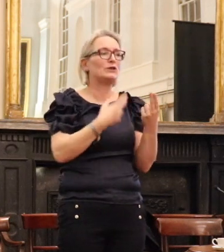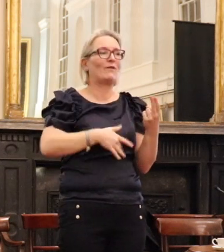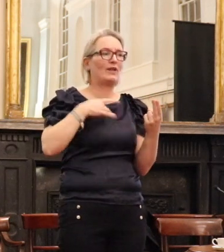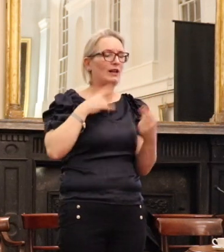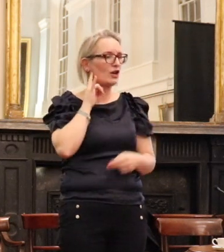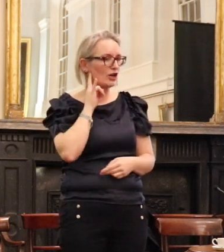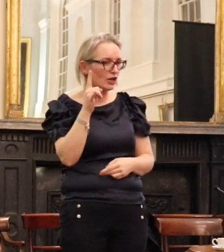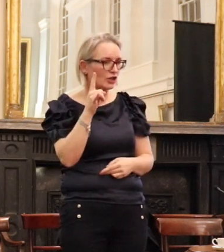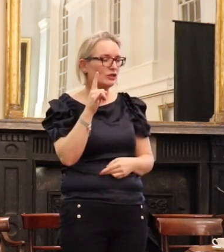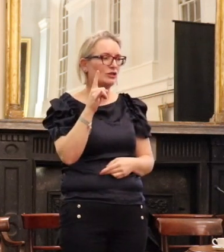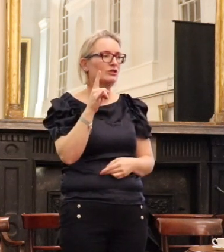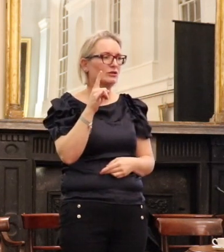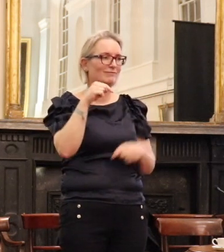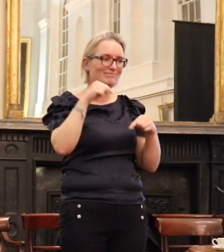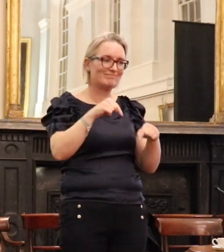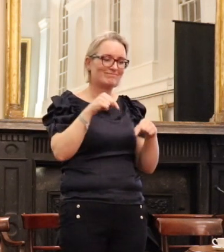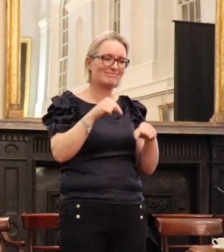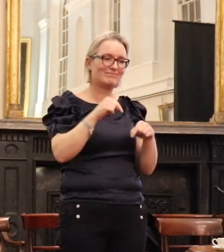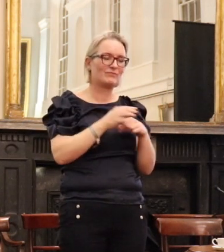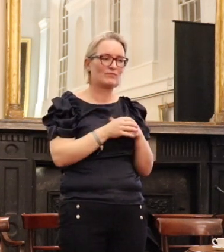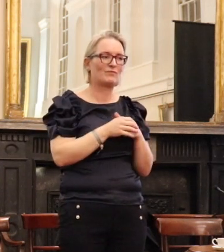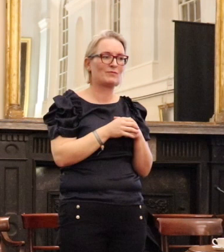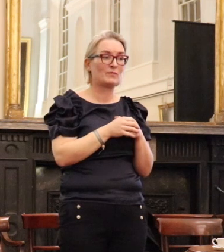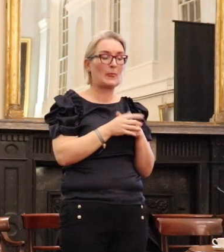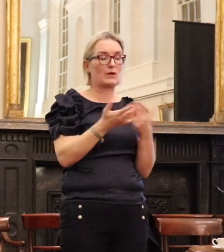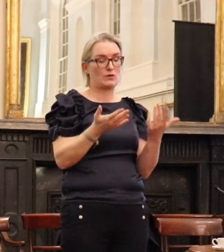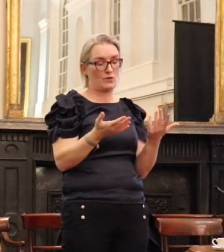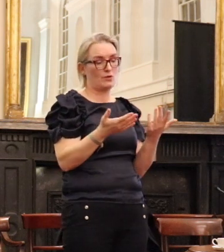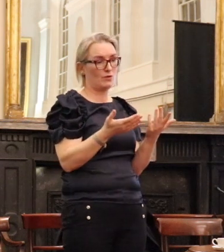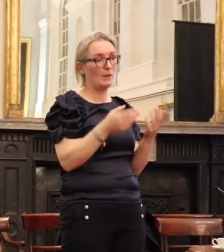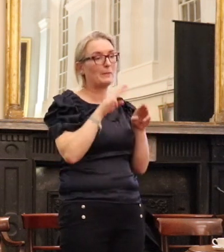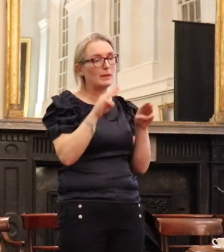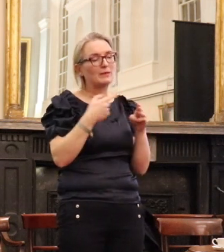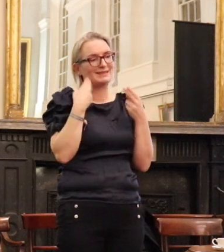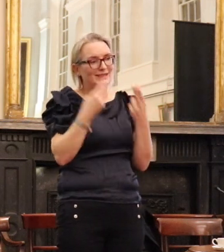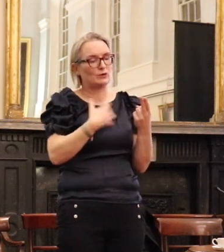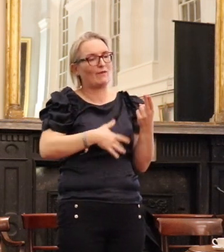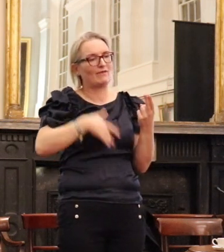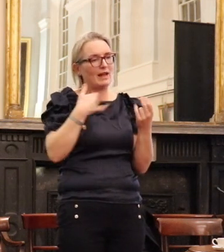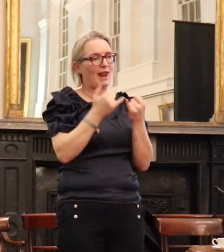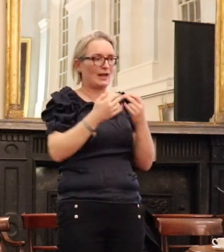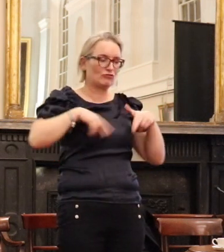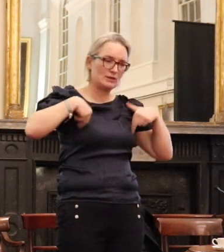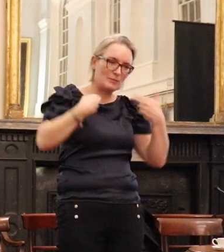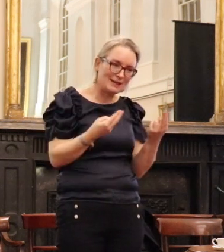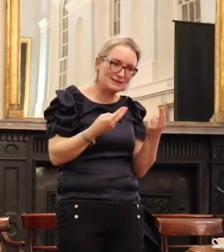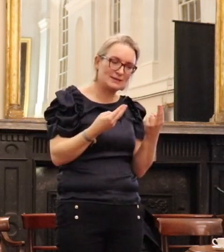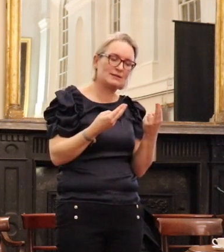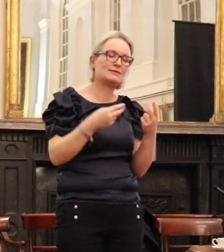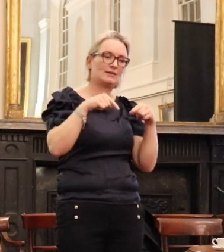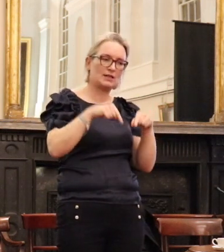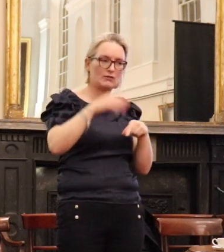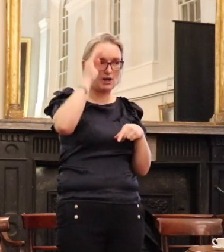in the true sense of that word. At a basic level, people need to feel that there is respect for them and that that